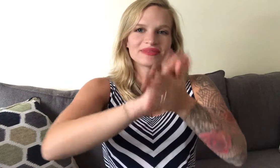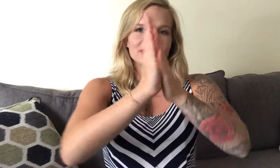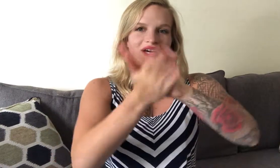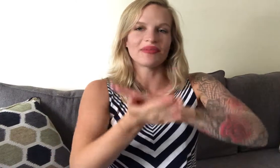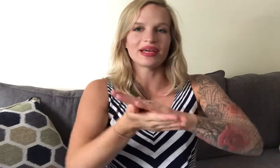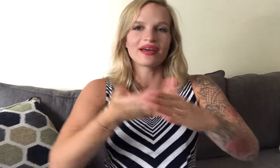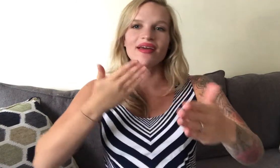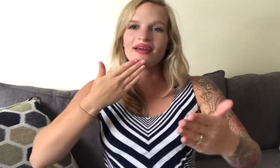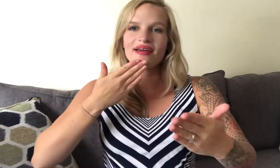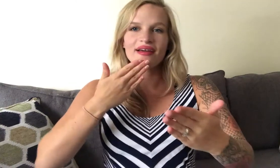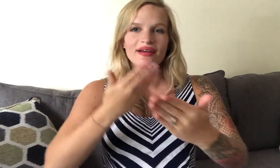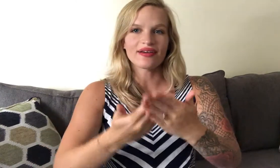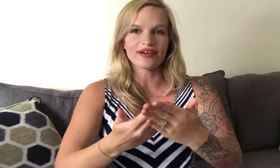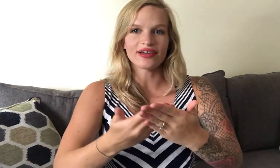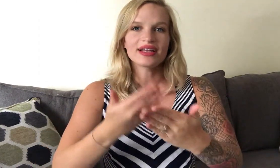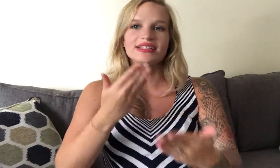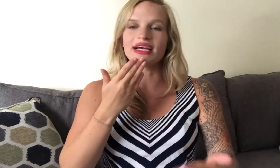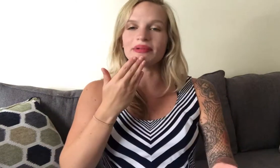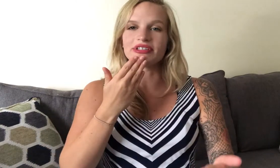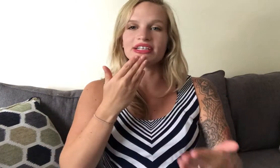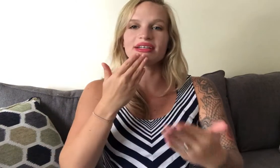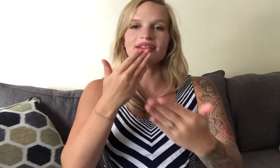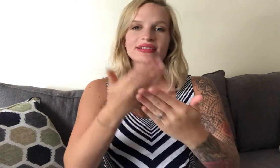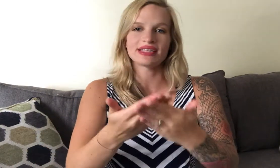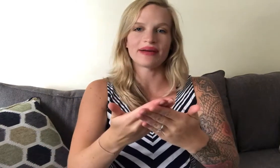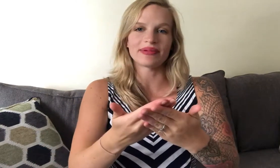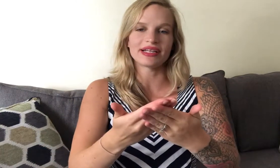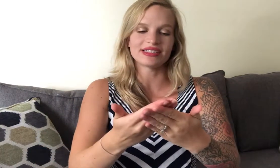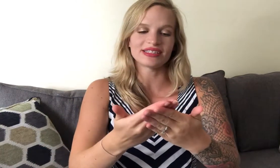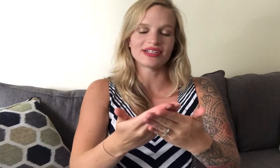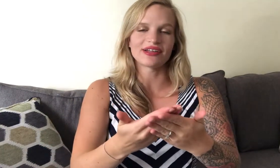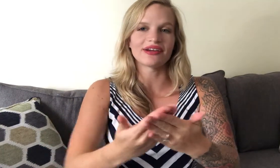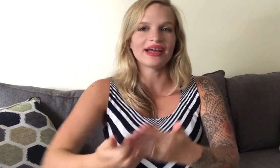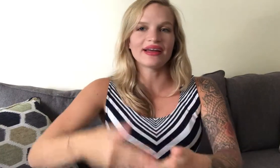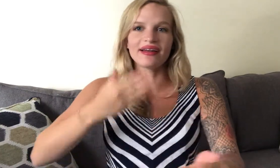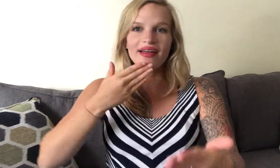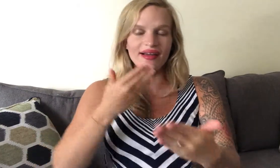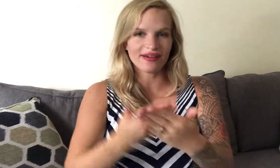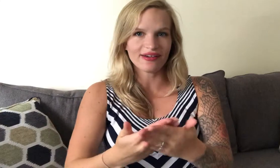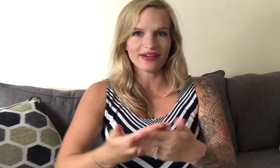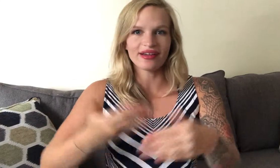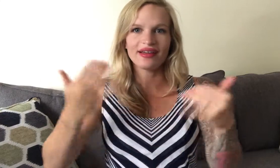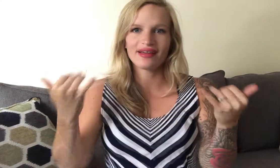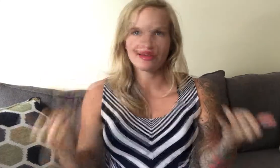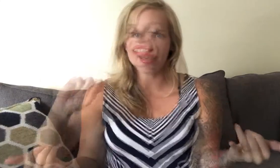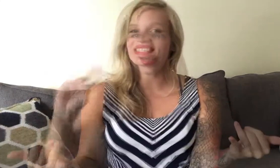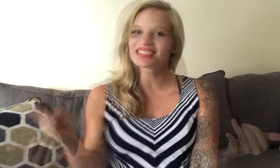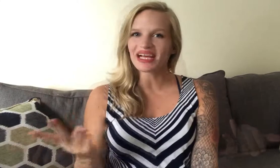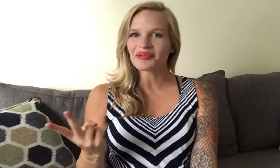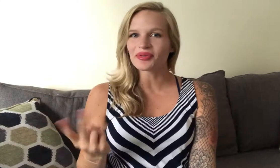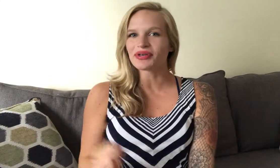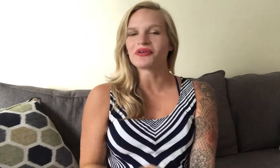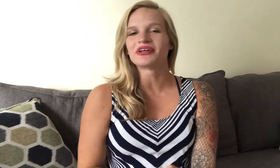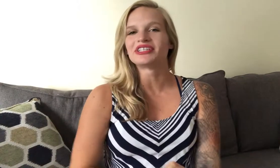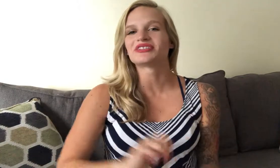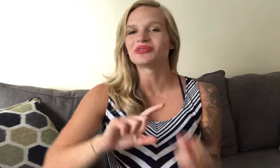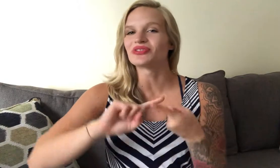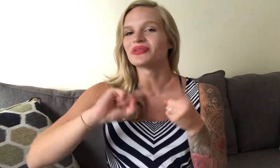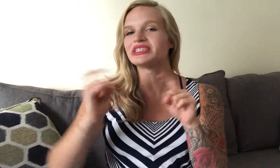becoming good tap your chin tap it into your other hand good and then it's the second pre-chorus which only